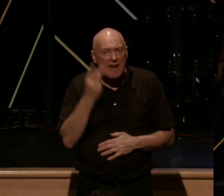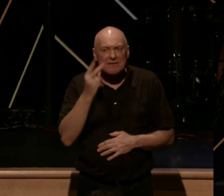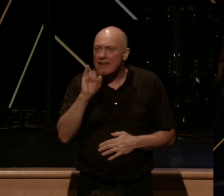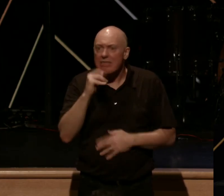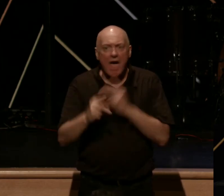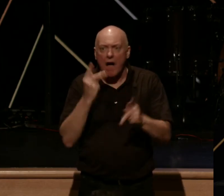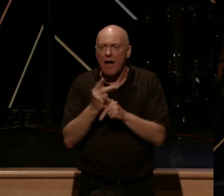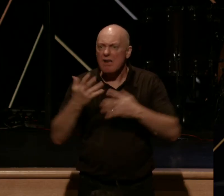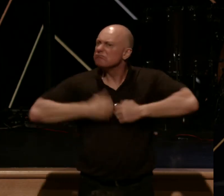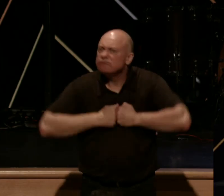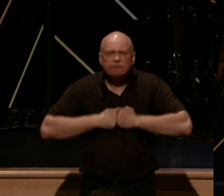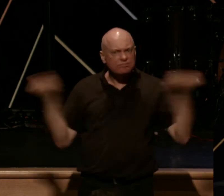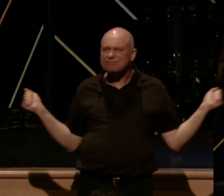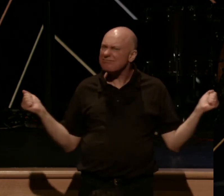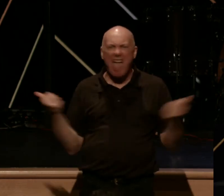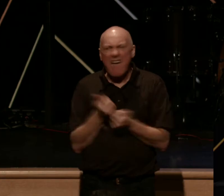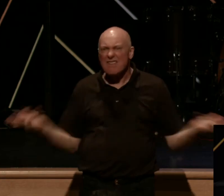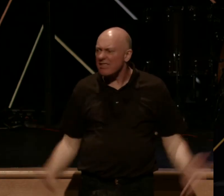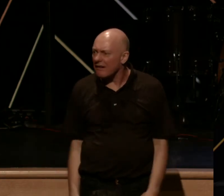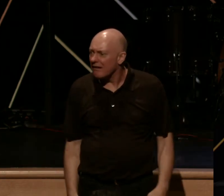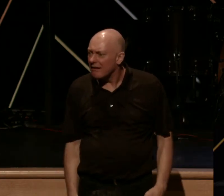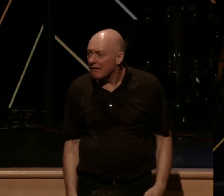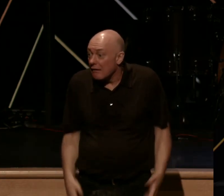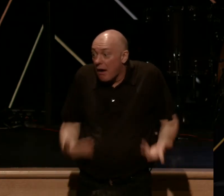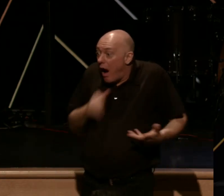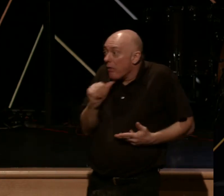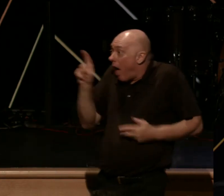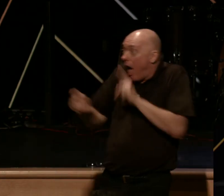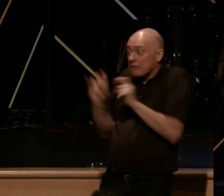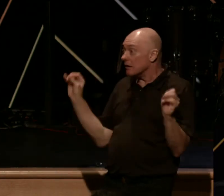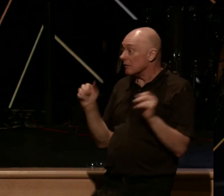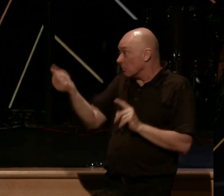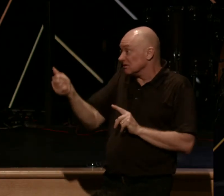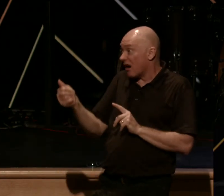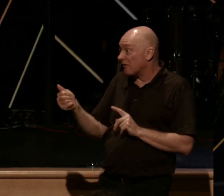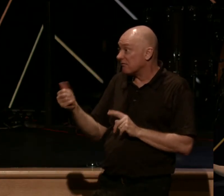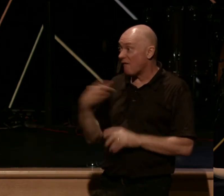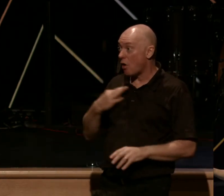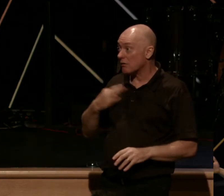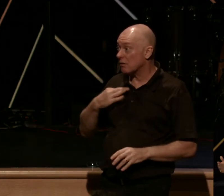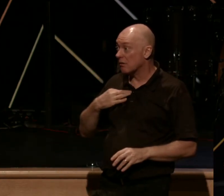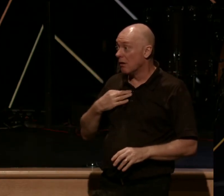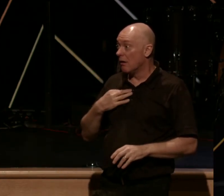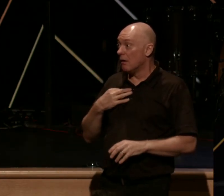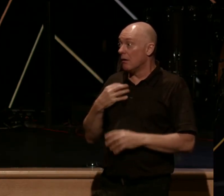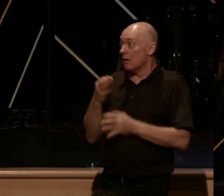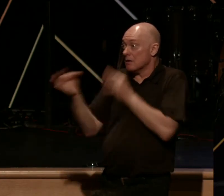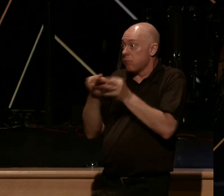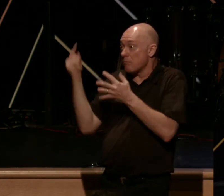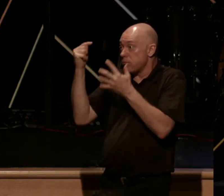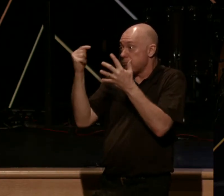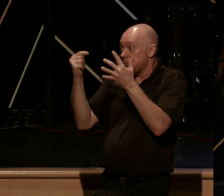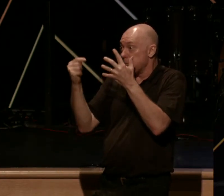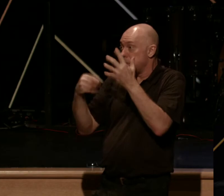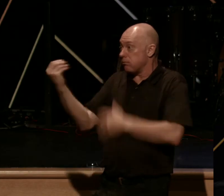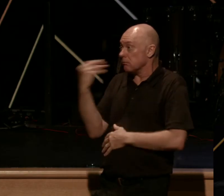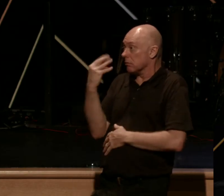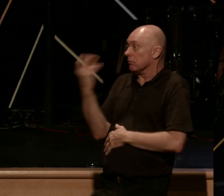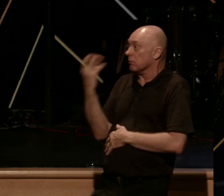transparency before. And I really wasn't even asking him any questions. He just came, he just started telling us about his life, and the Lord just so obviously led